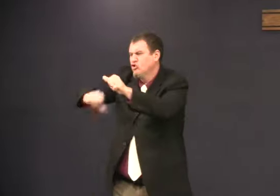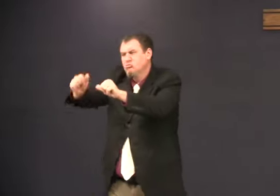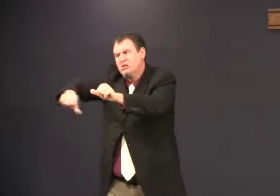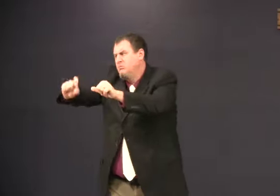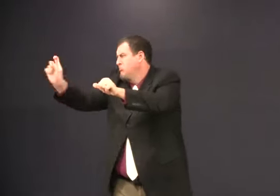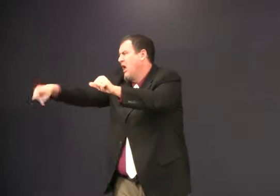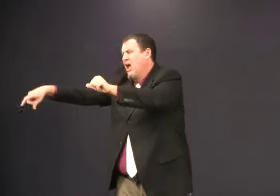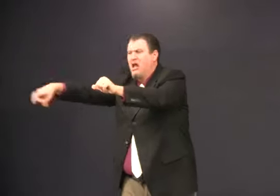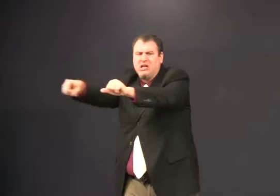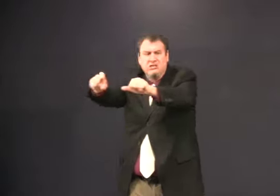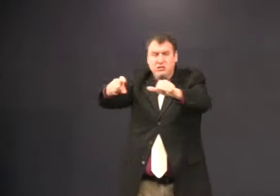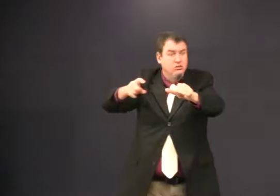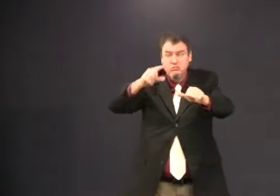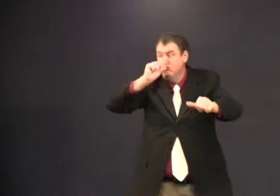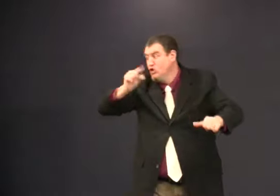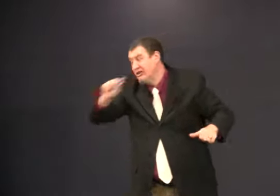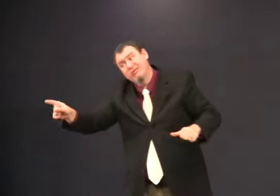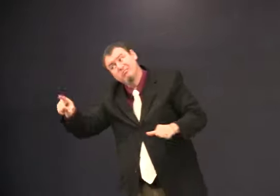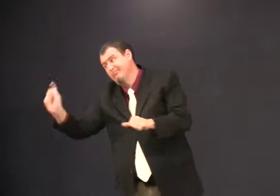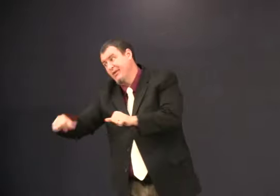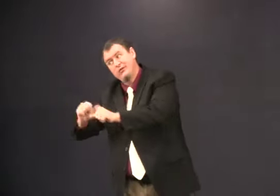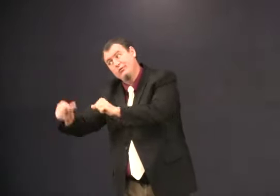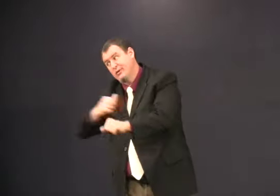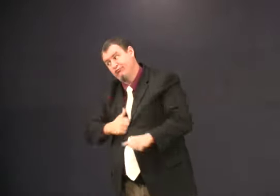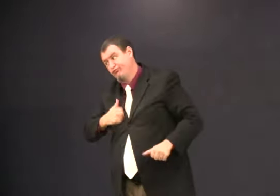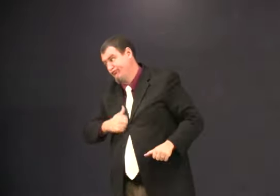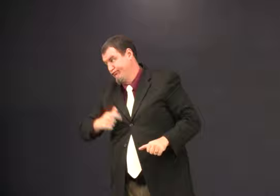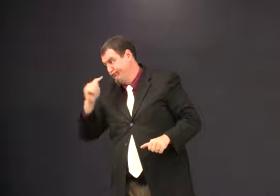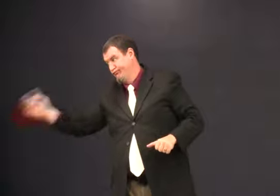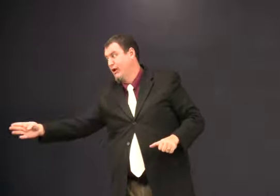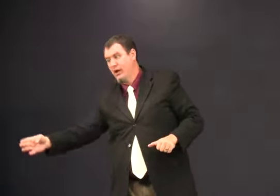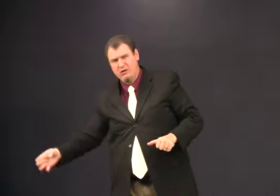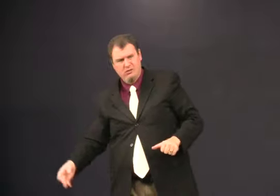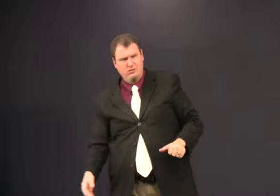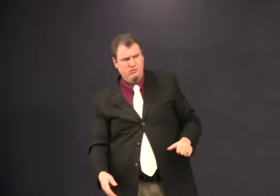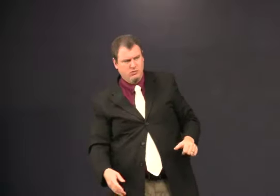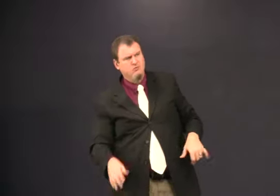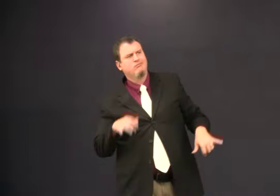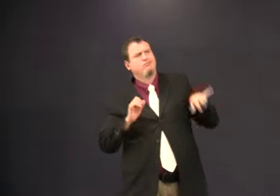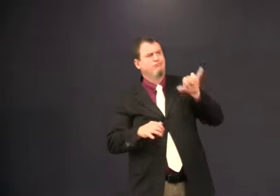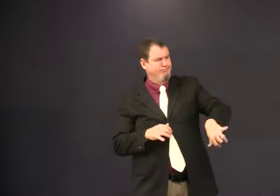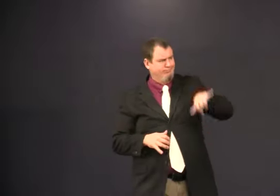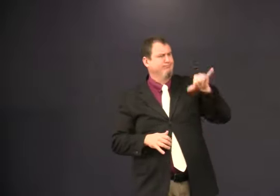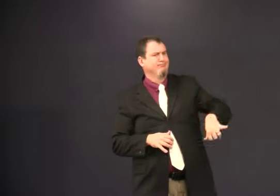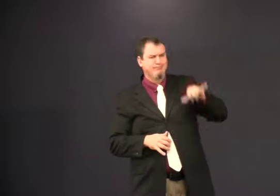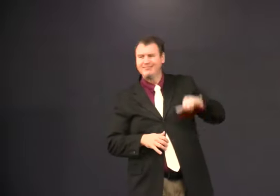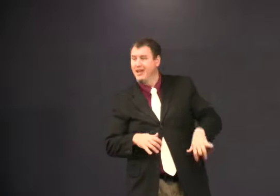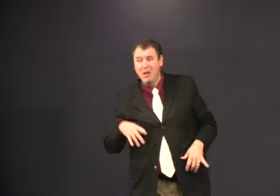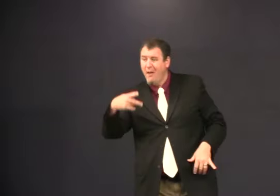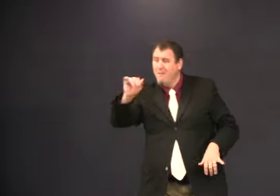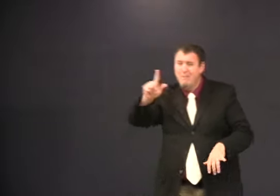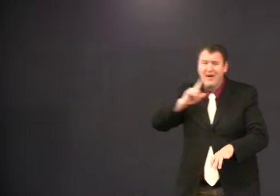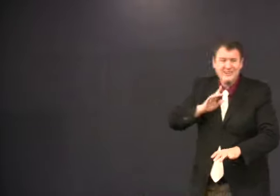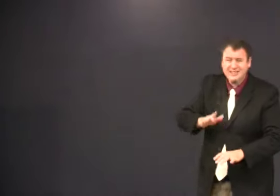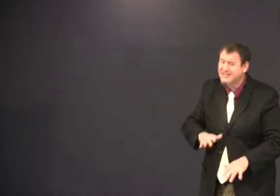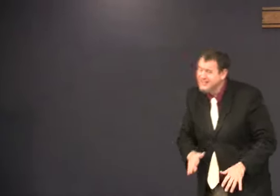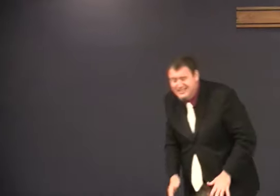The Jews, when they first established the church, they said, you have to be circumcised. And they told the Gentiles they had to be circumcised.